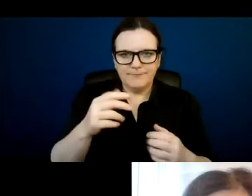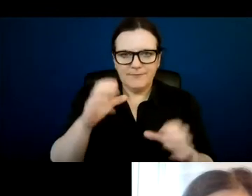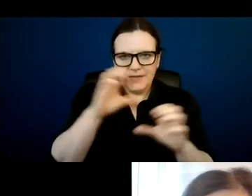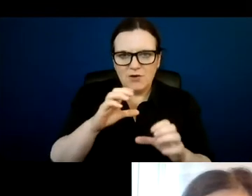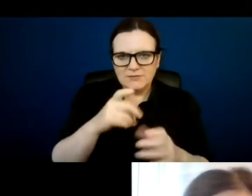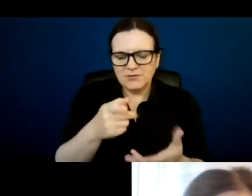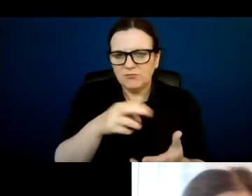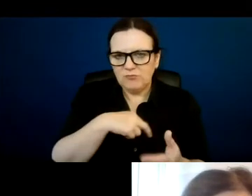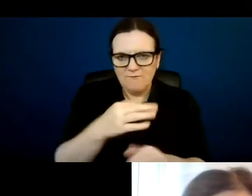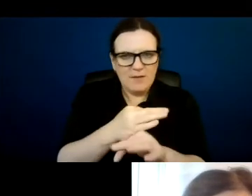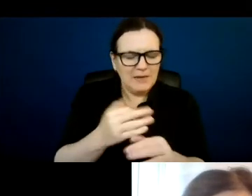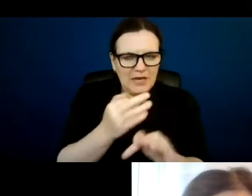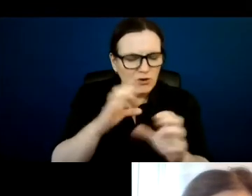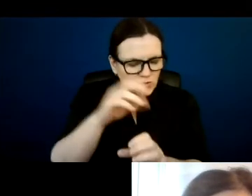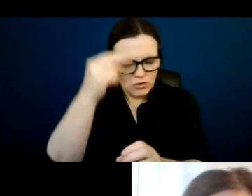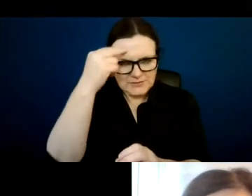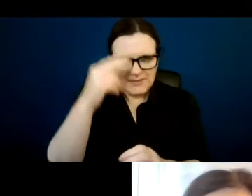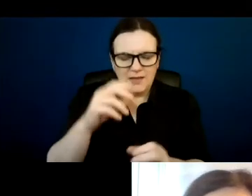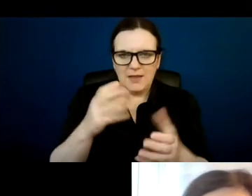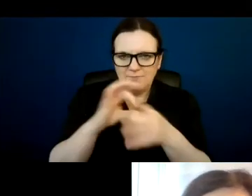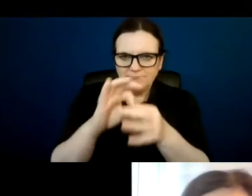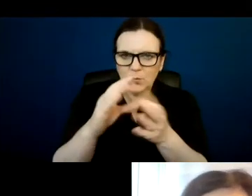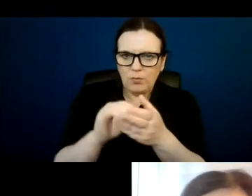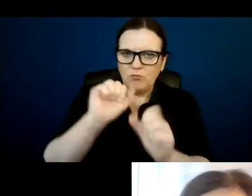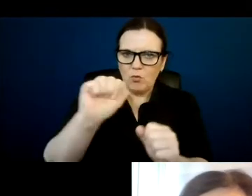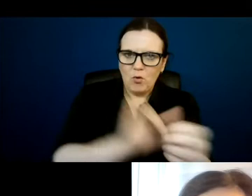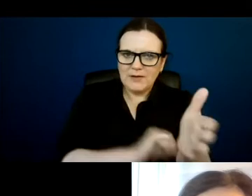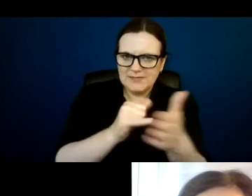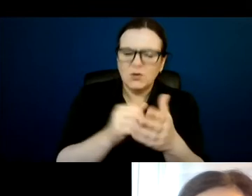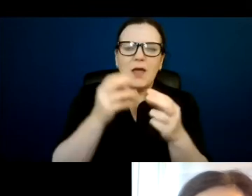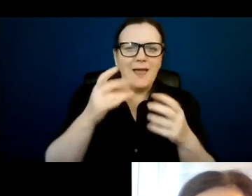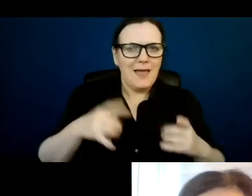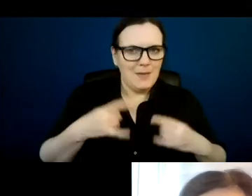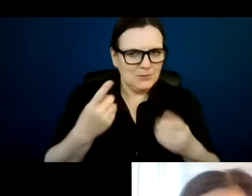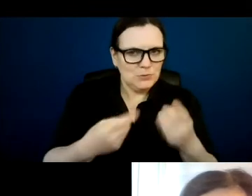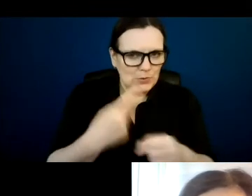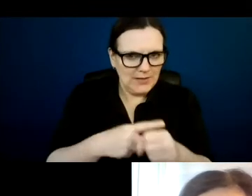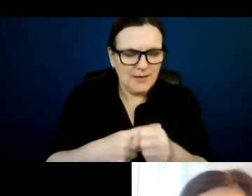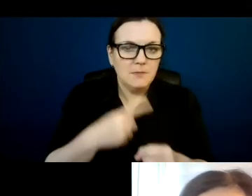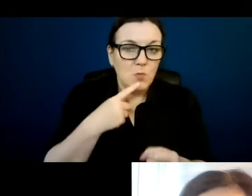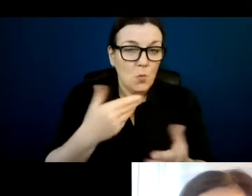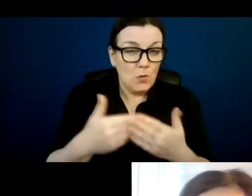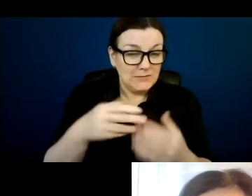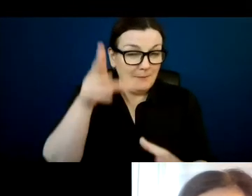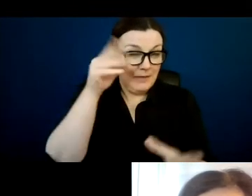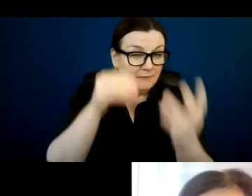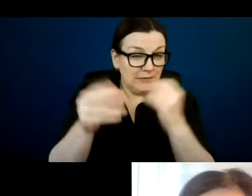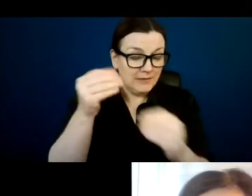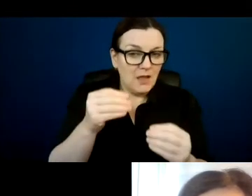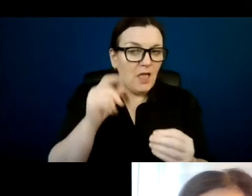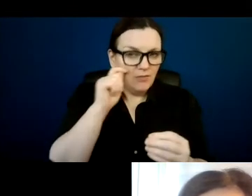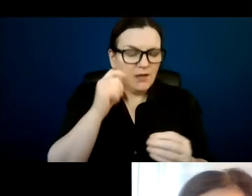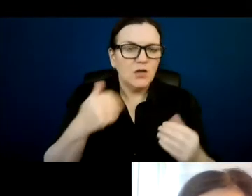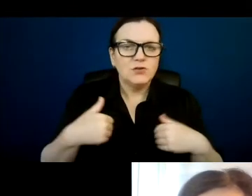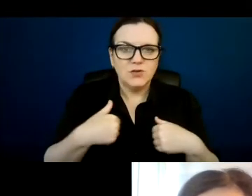organization before and absolutely happy to do so again. And what I'm hearing are, I think, concerns that